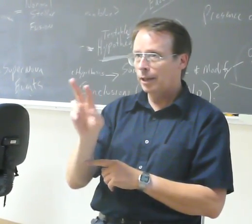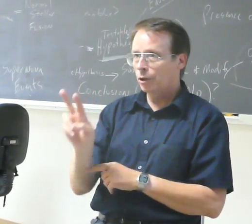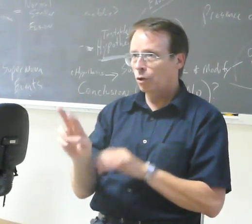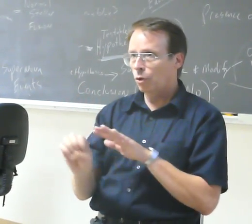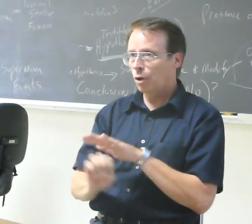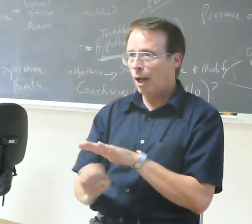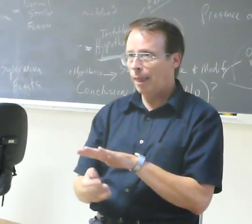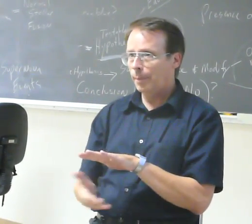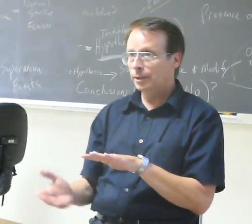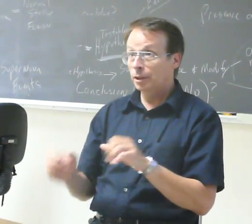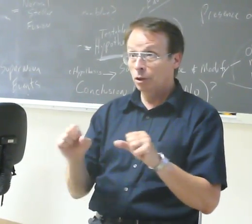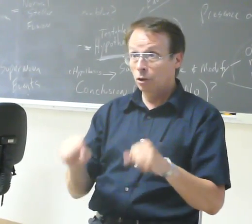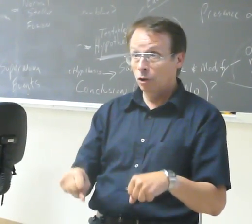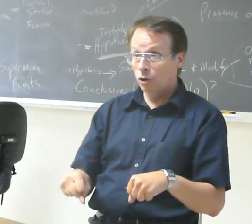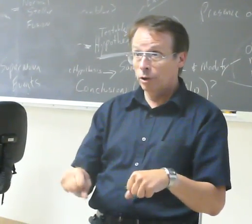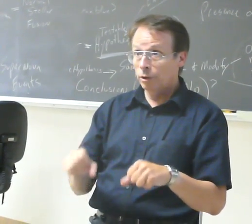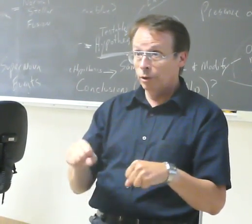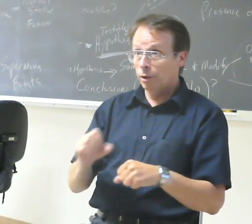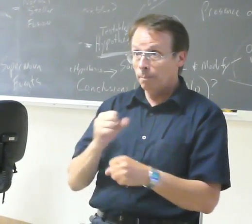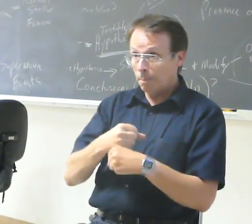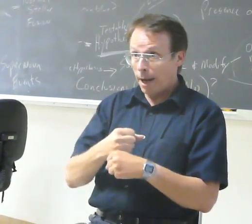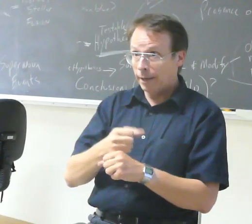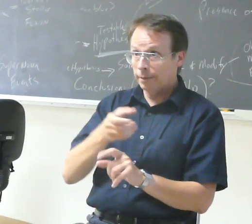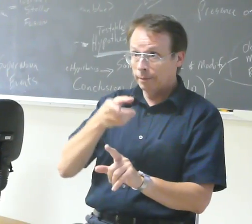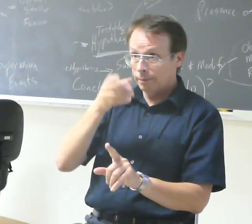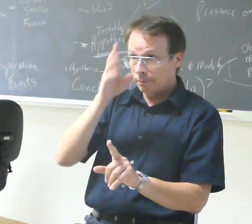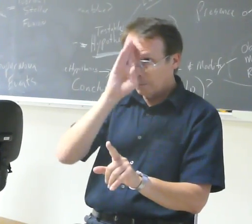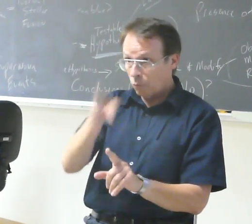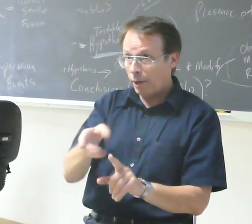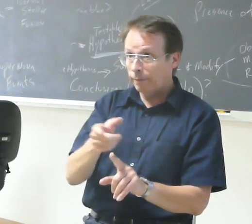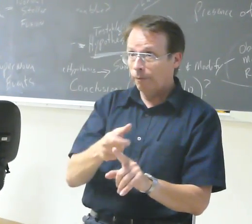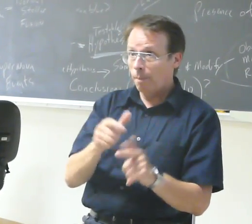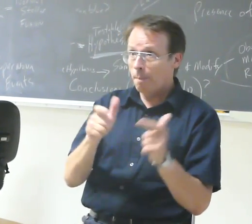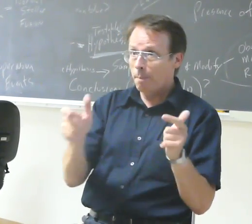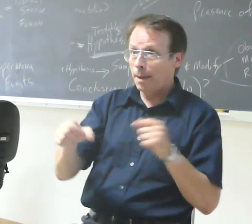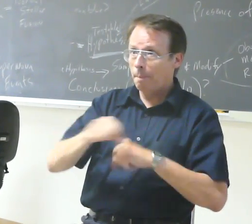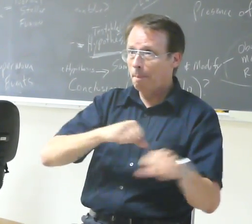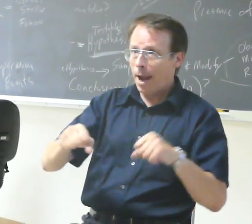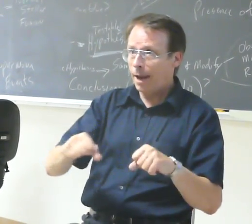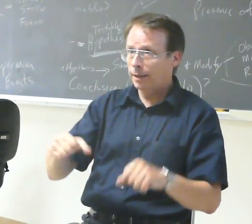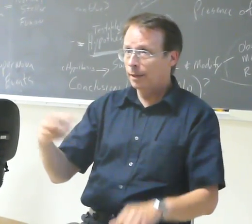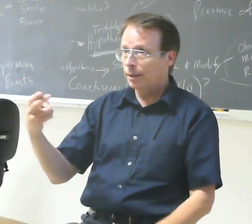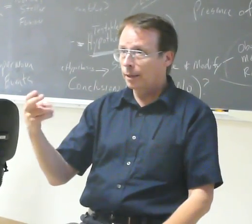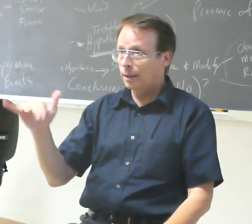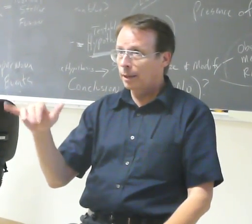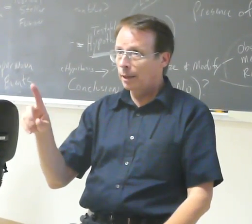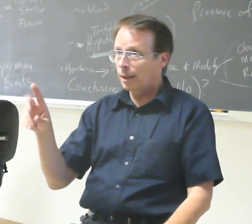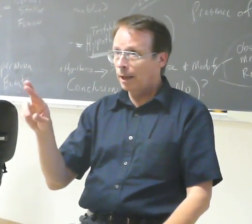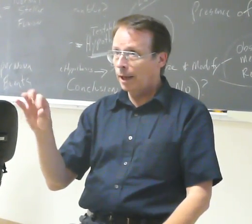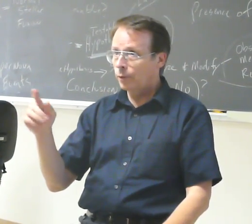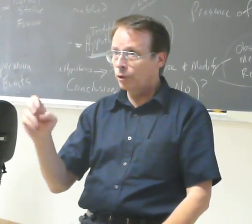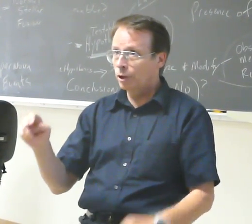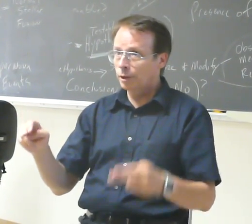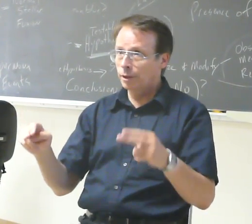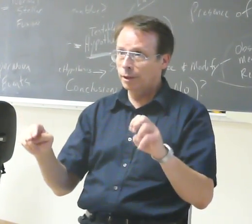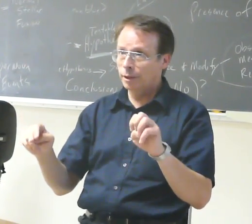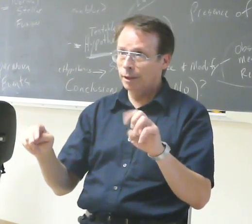Could it have formed directly from the Big Bang after the hydrogen and helium collapse and form stars? And